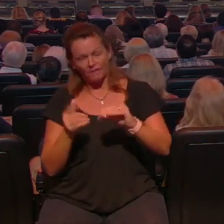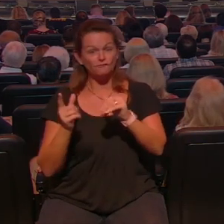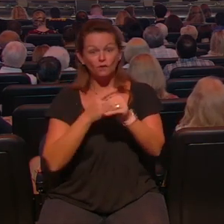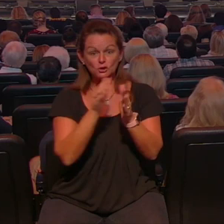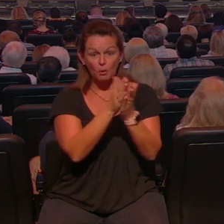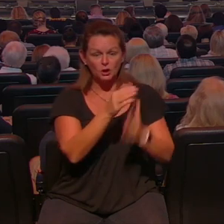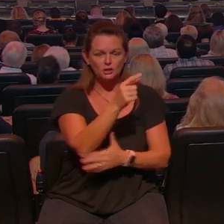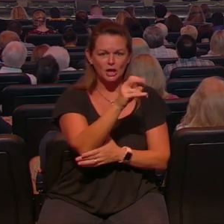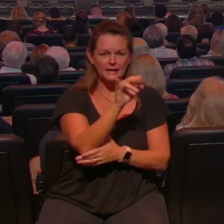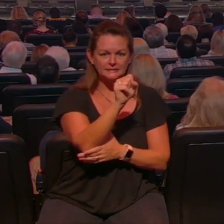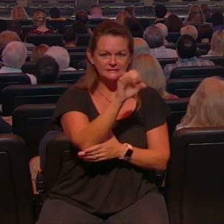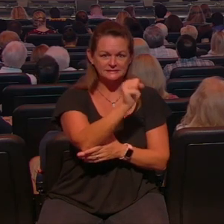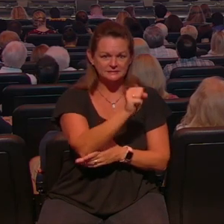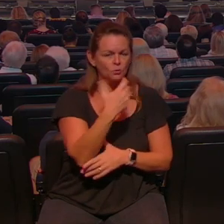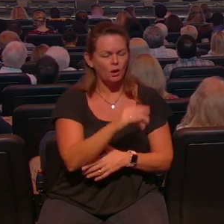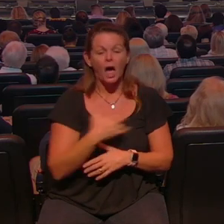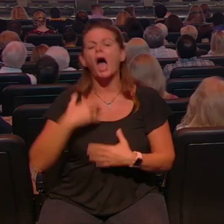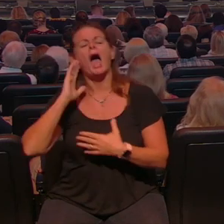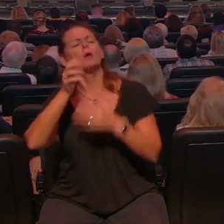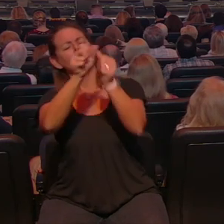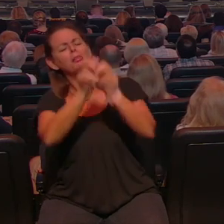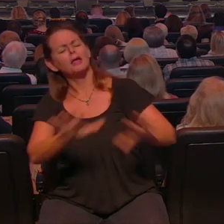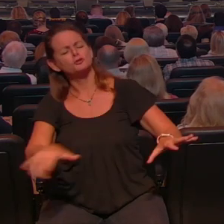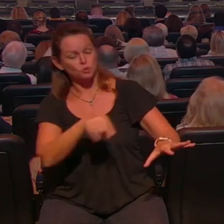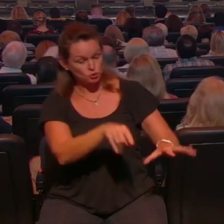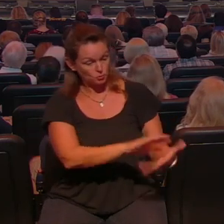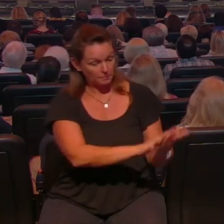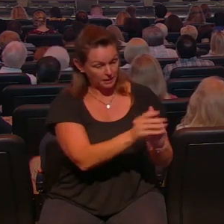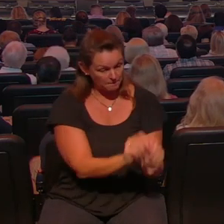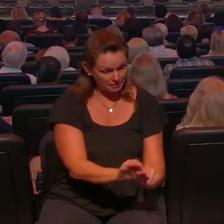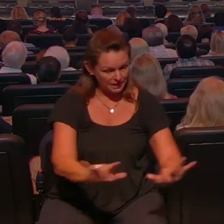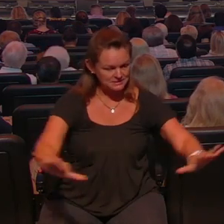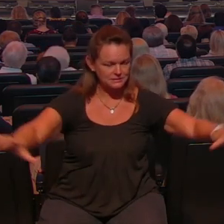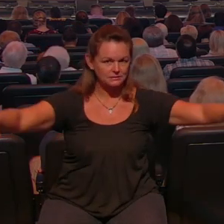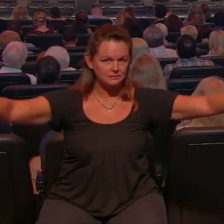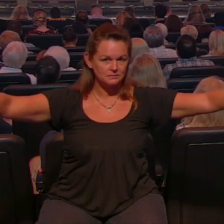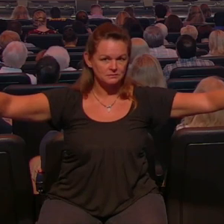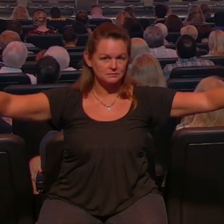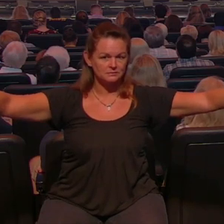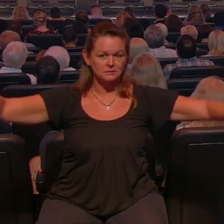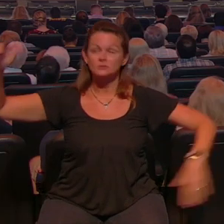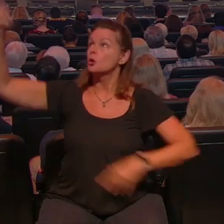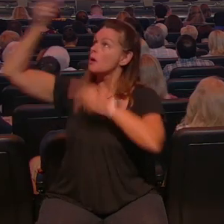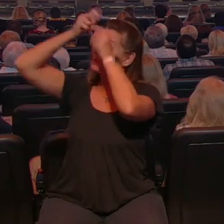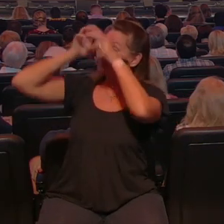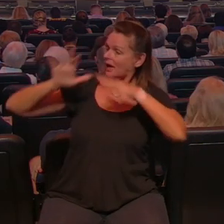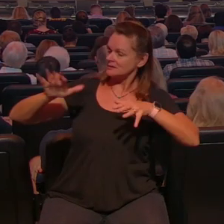you and you will be a blessing I will bless you and you will be a blessing so